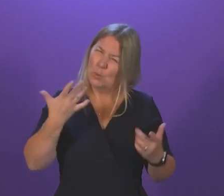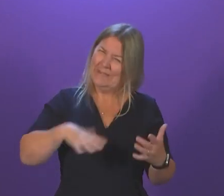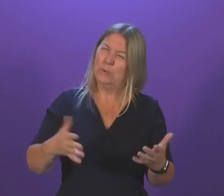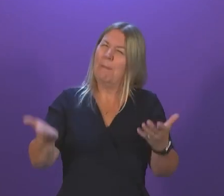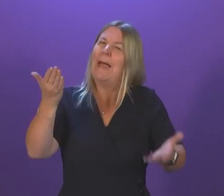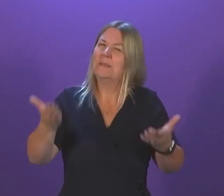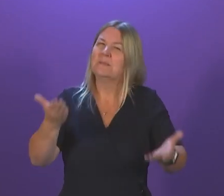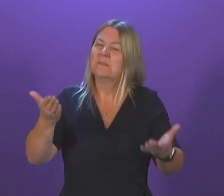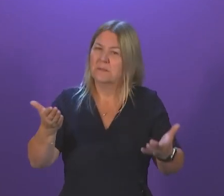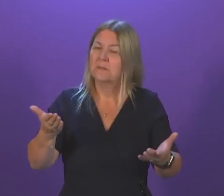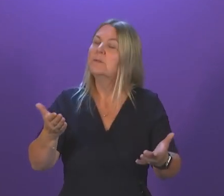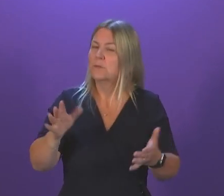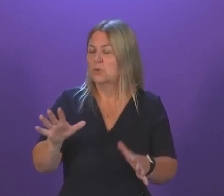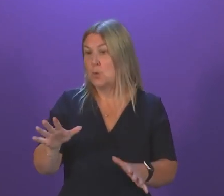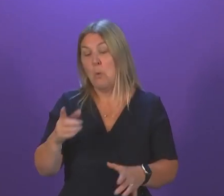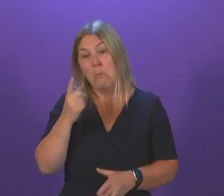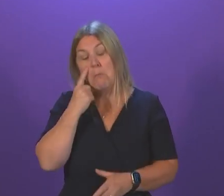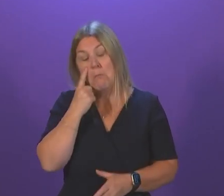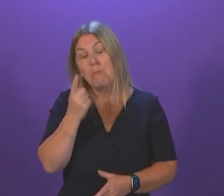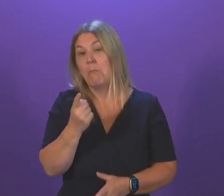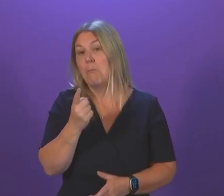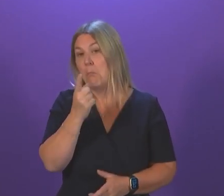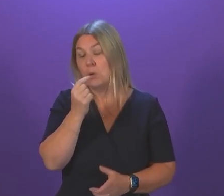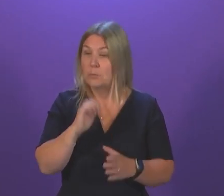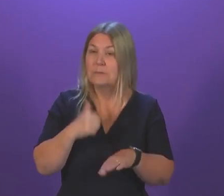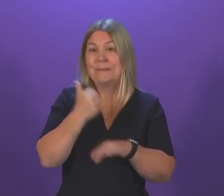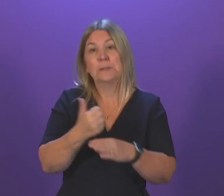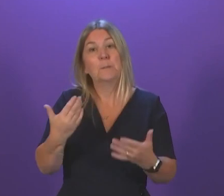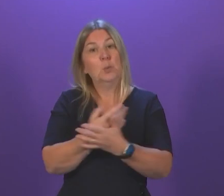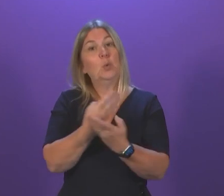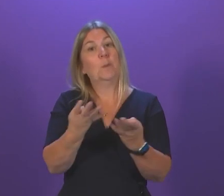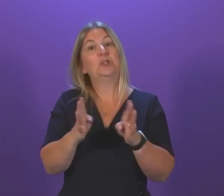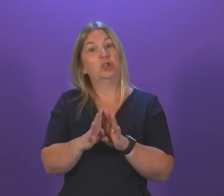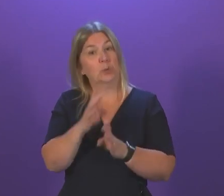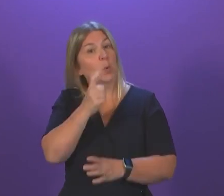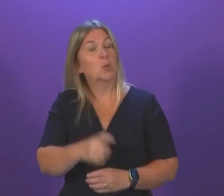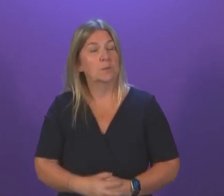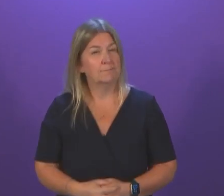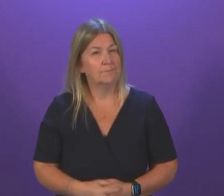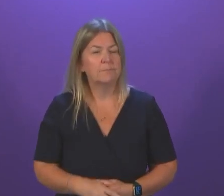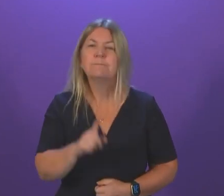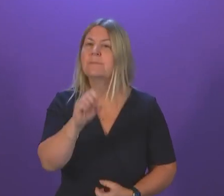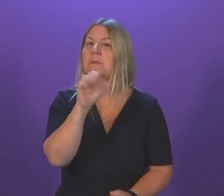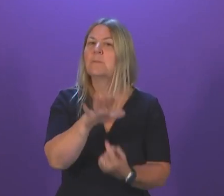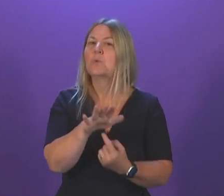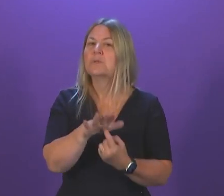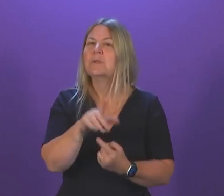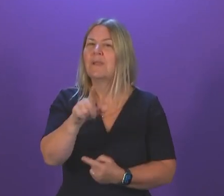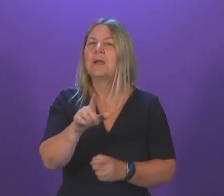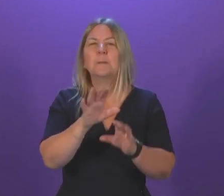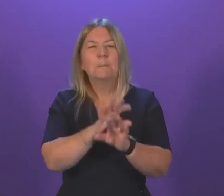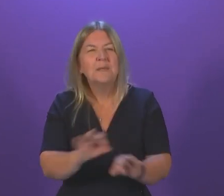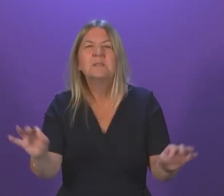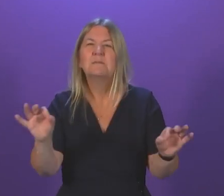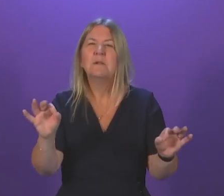consider the possible creation of a parades commission as part of that. I think it is important to stress that peaceful public assembly and